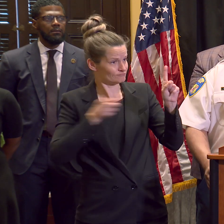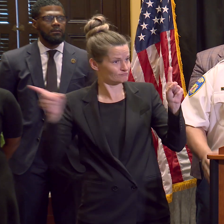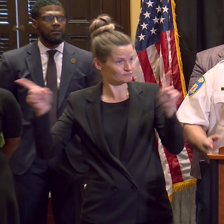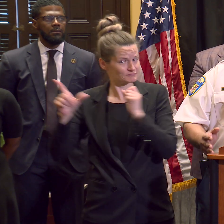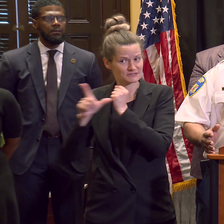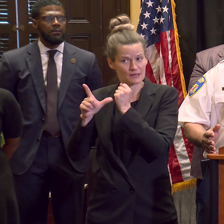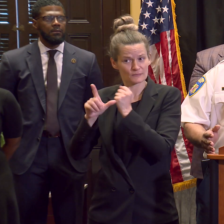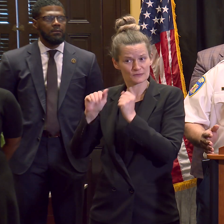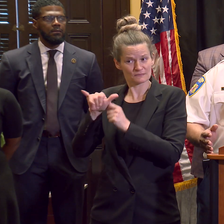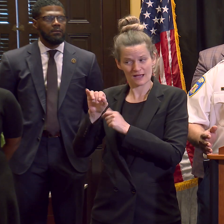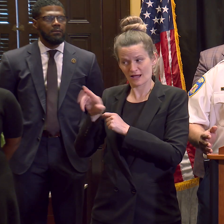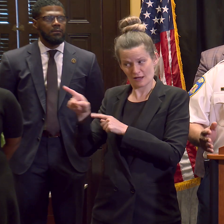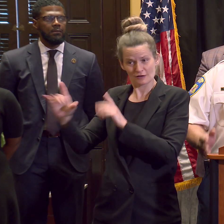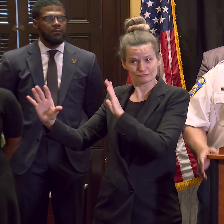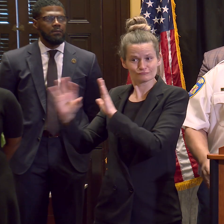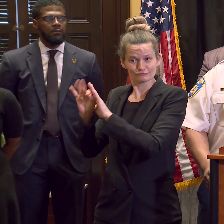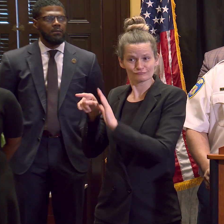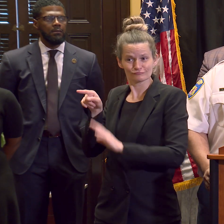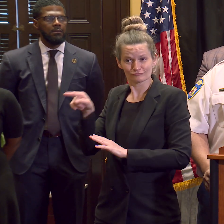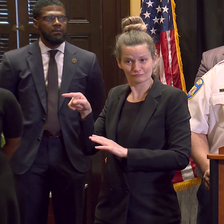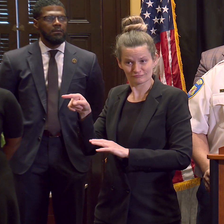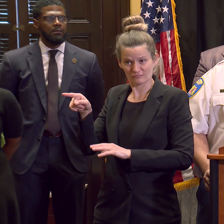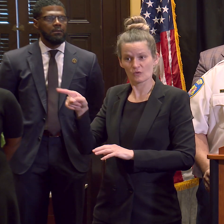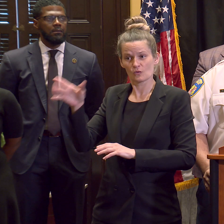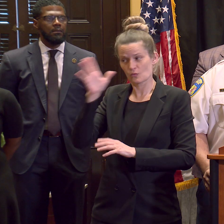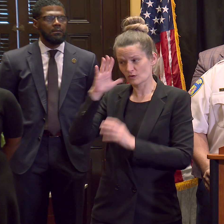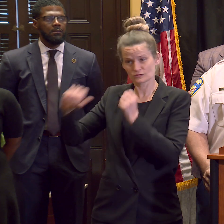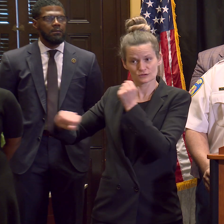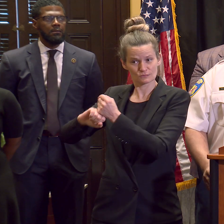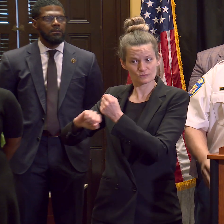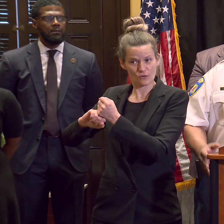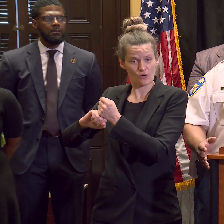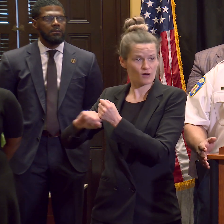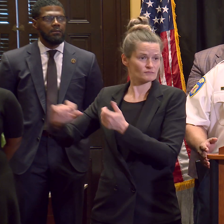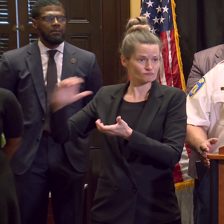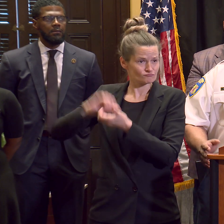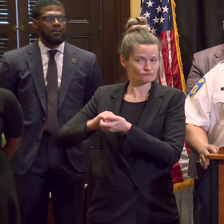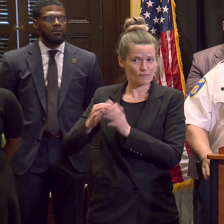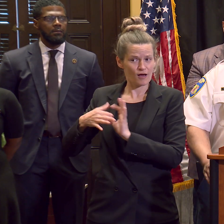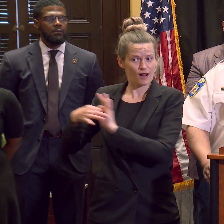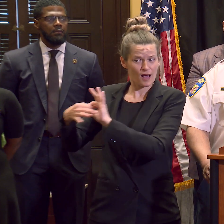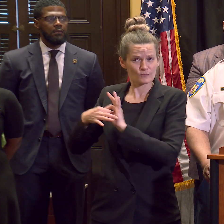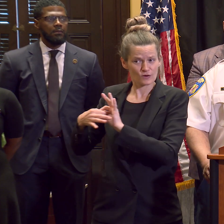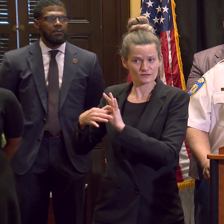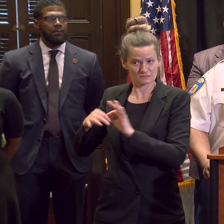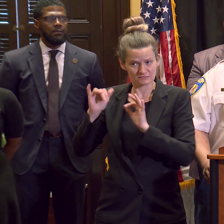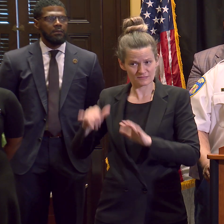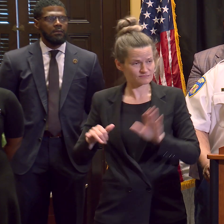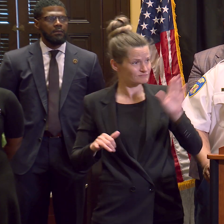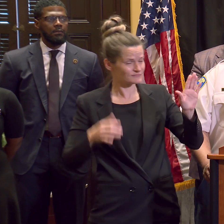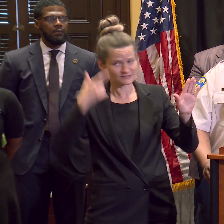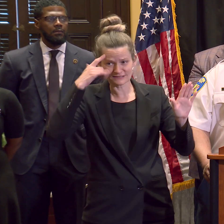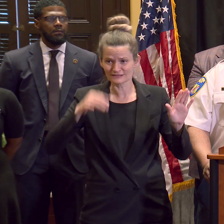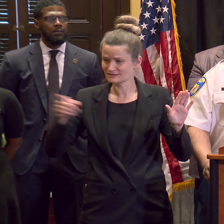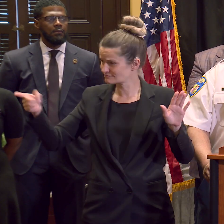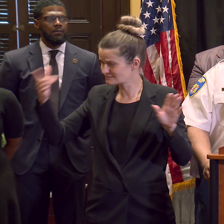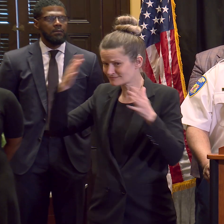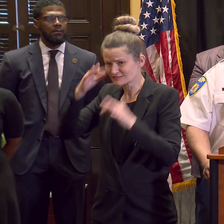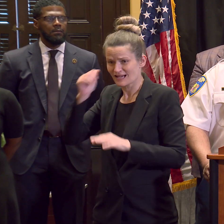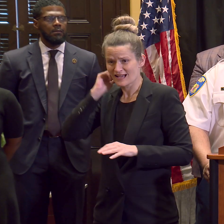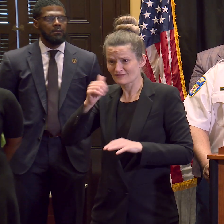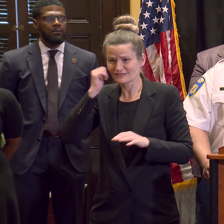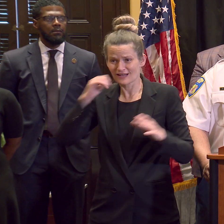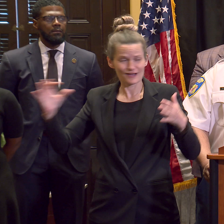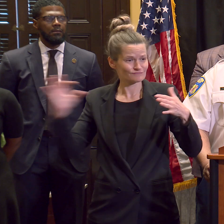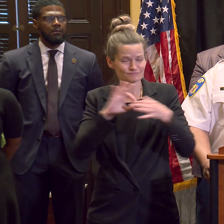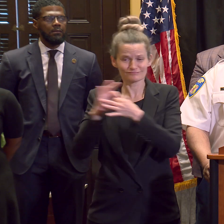And I am I alone am the commissioner and I alone make the day-to-day decisions for the Baltimore Police Department. And